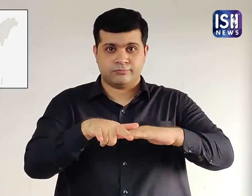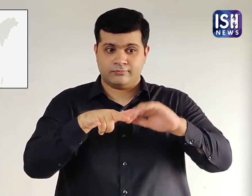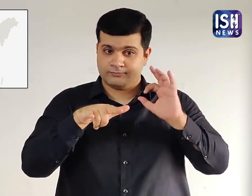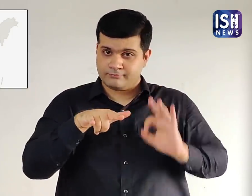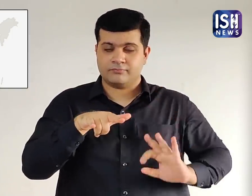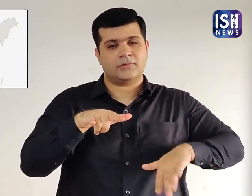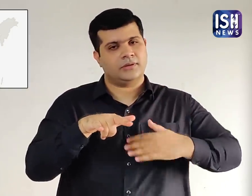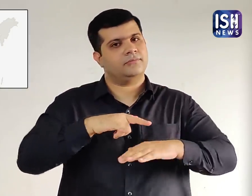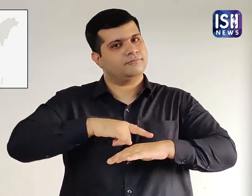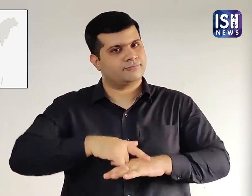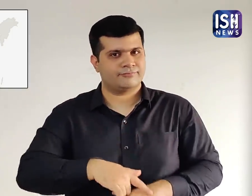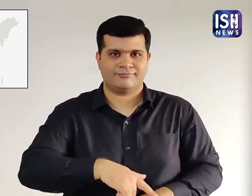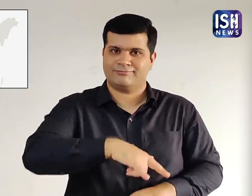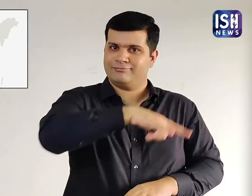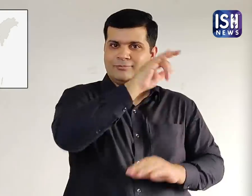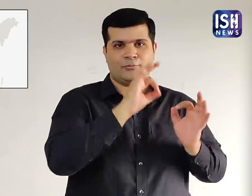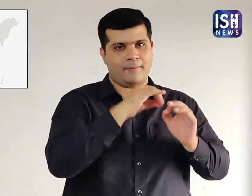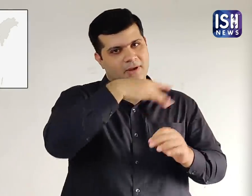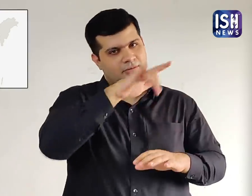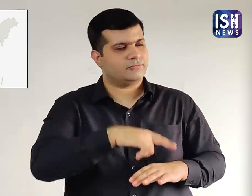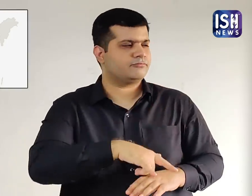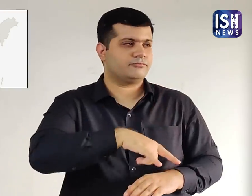After refueling, the flight took off towards Mumbai.